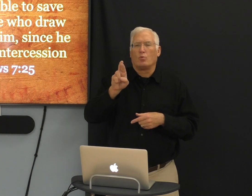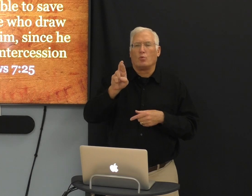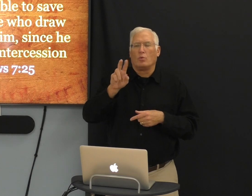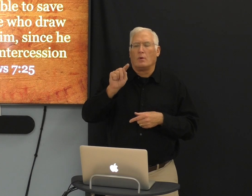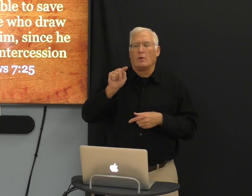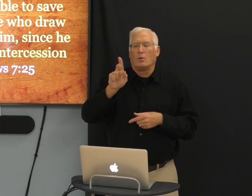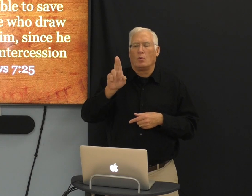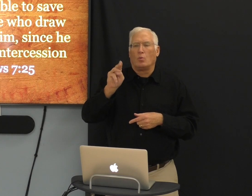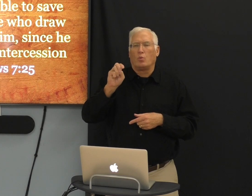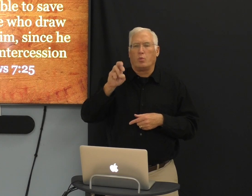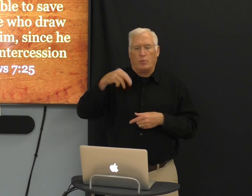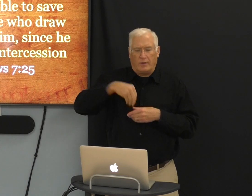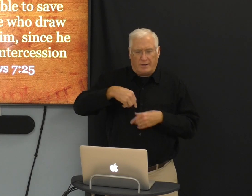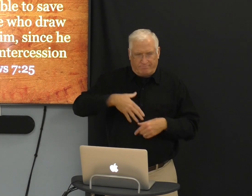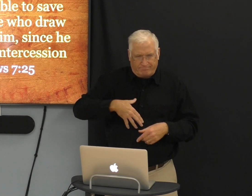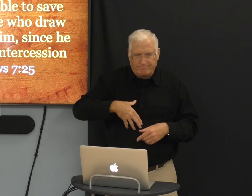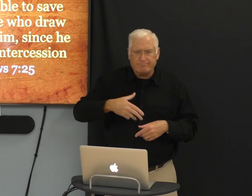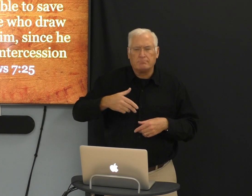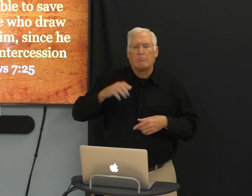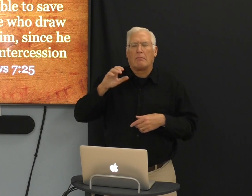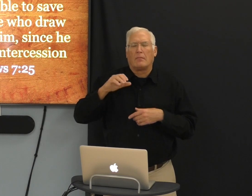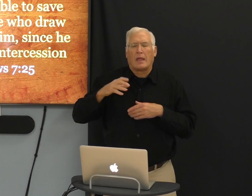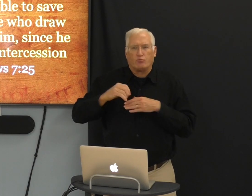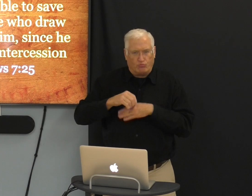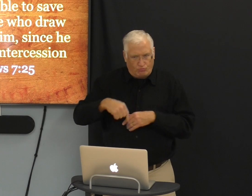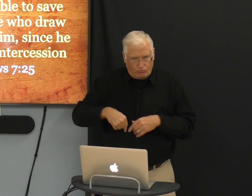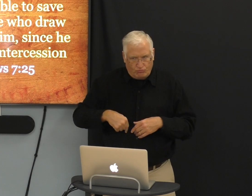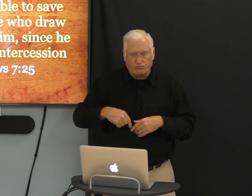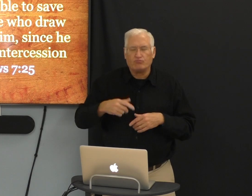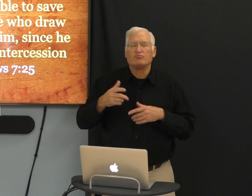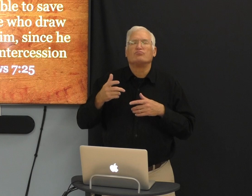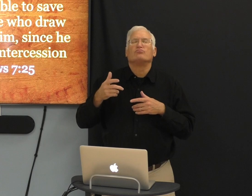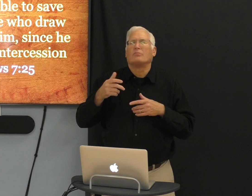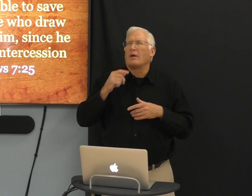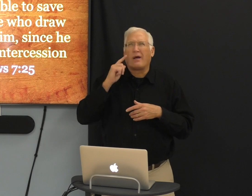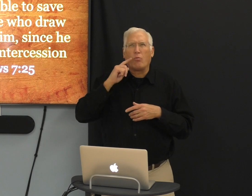He had a tumor in his abdomen.